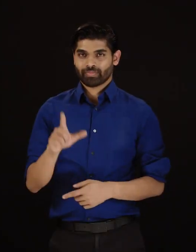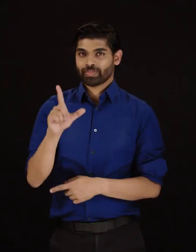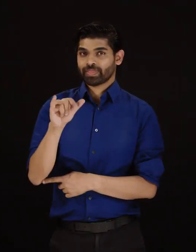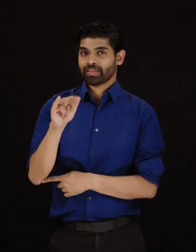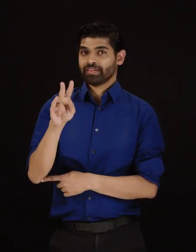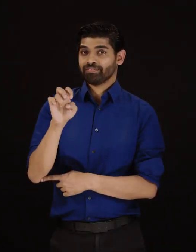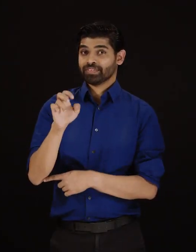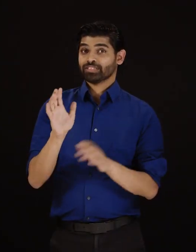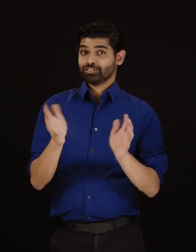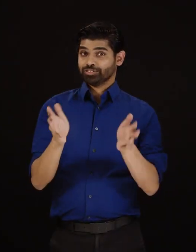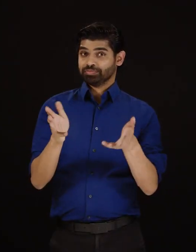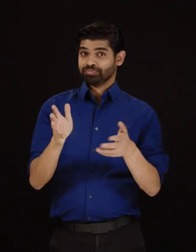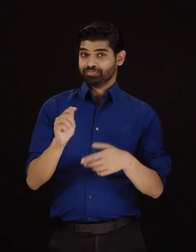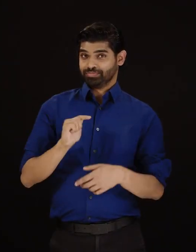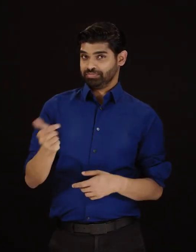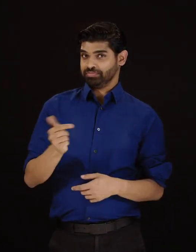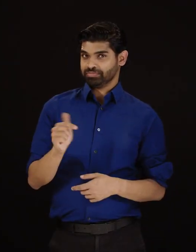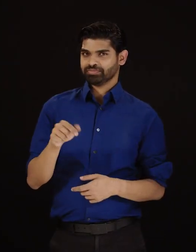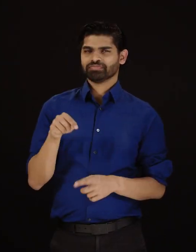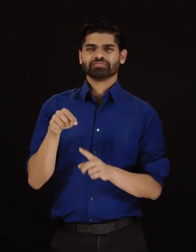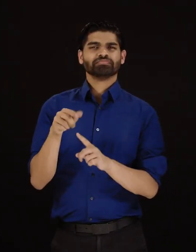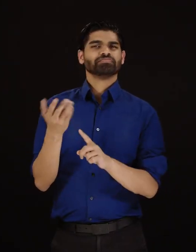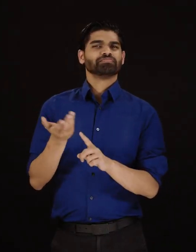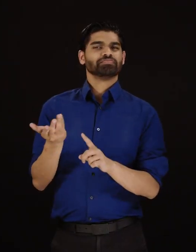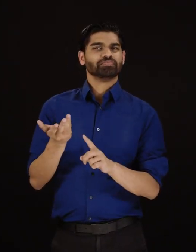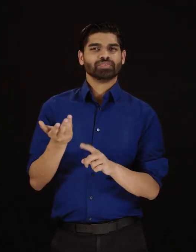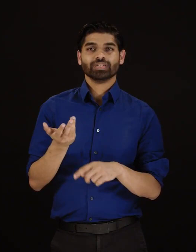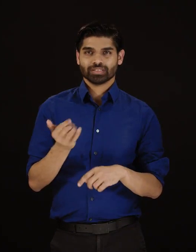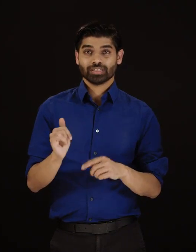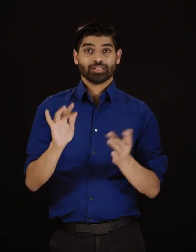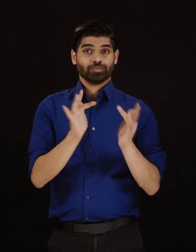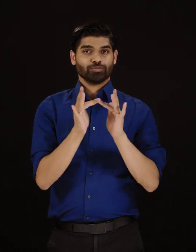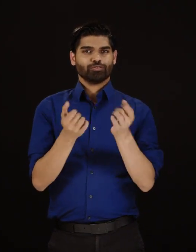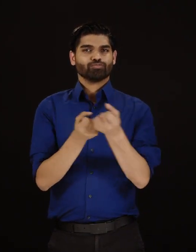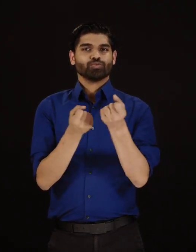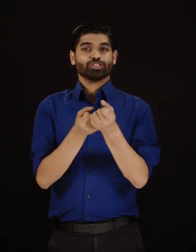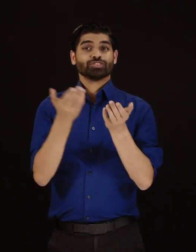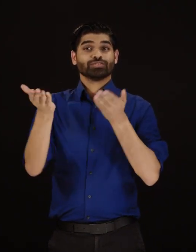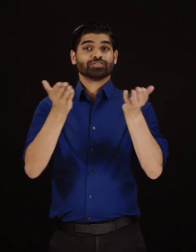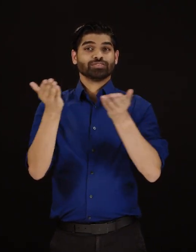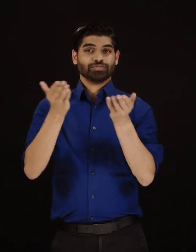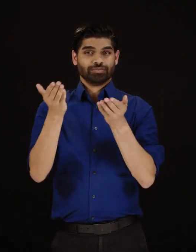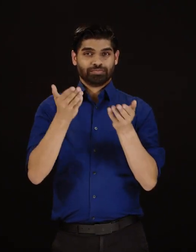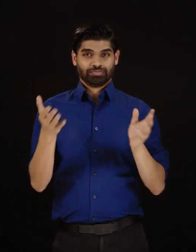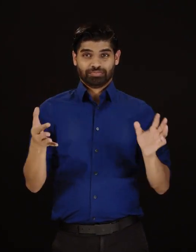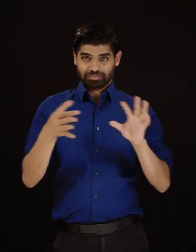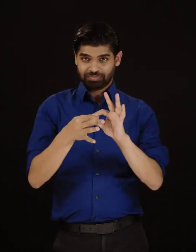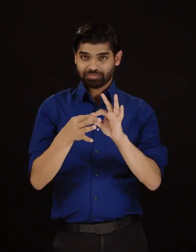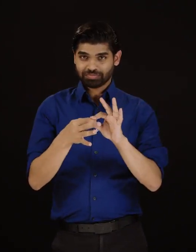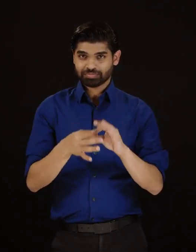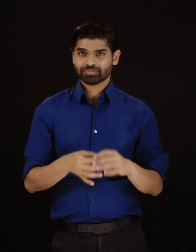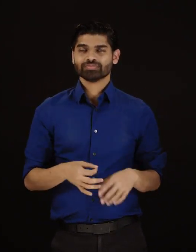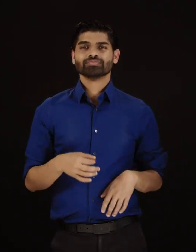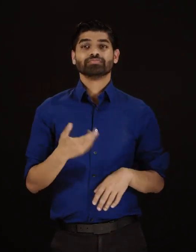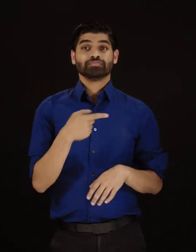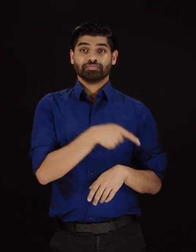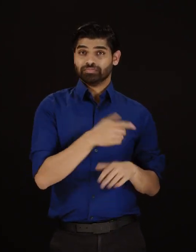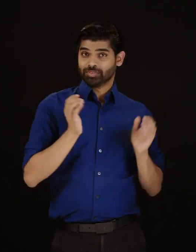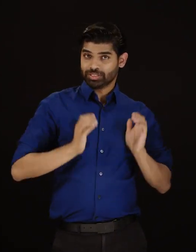Live Chat is an online support service that provides customers with access to an agent for assistance. via text-based